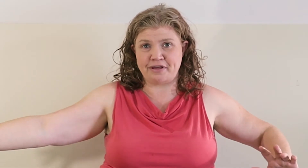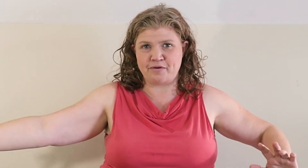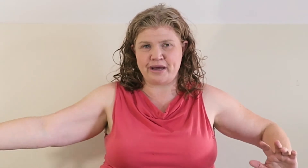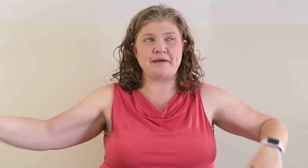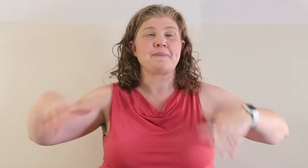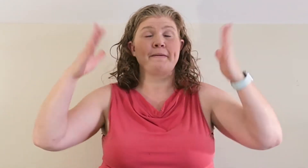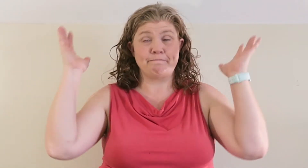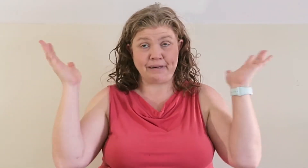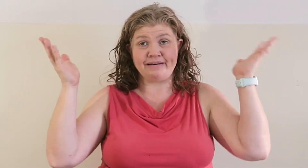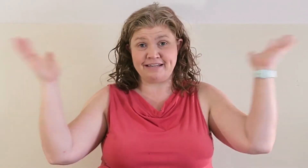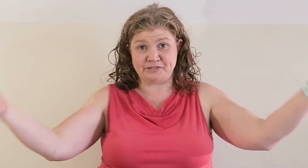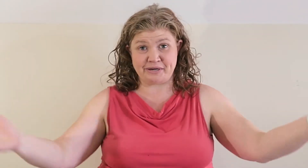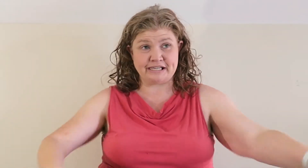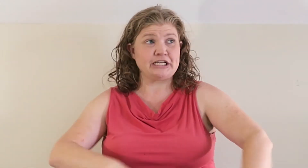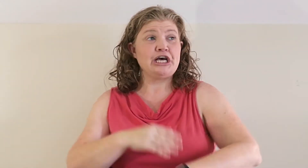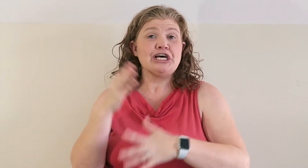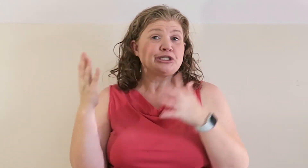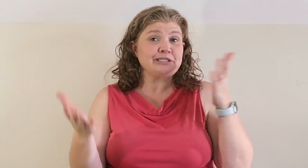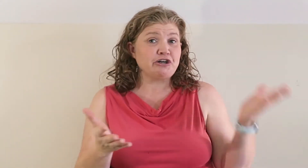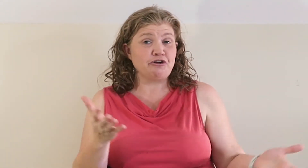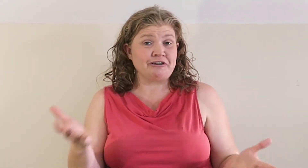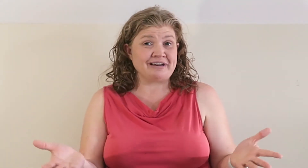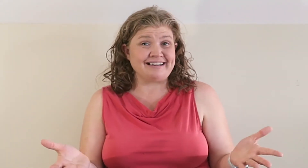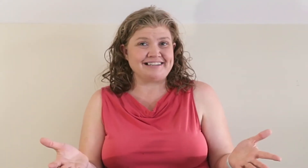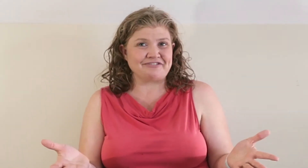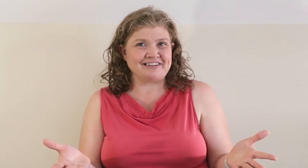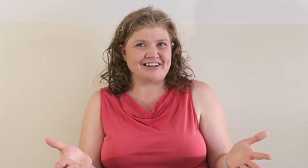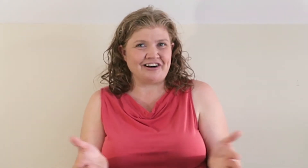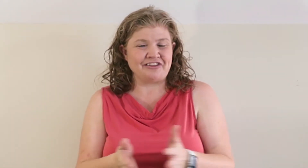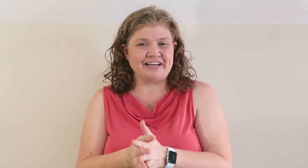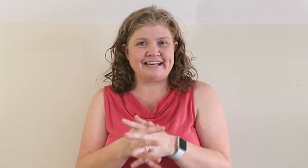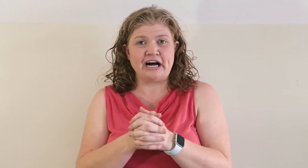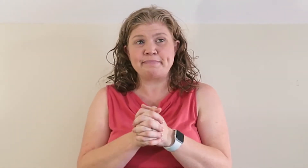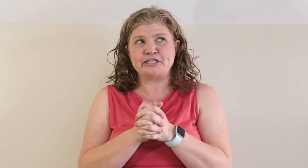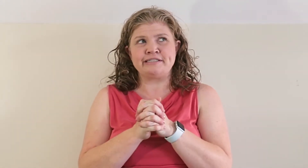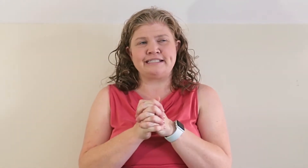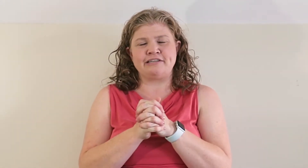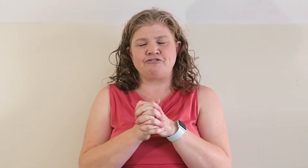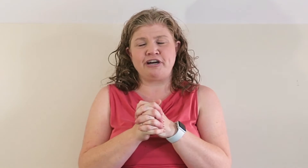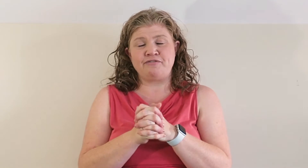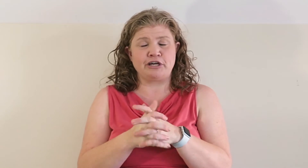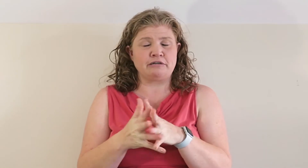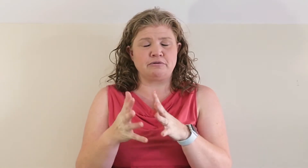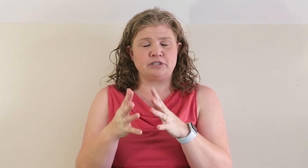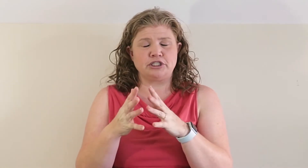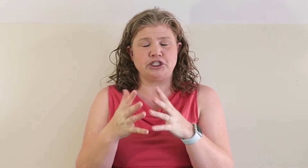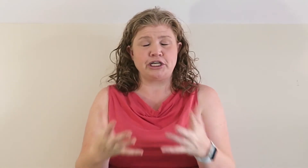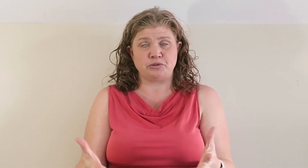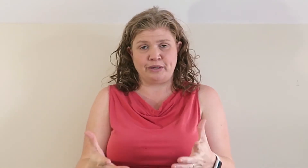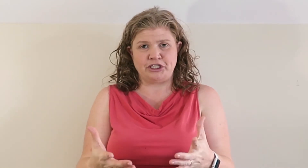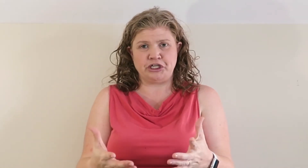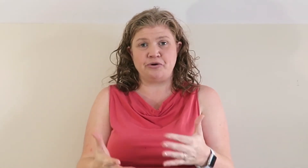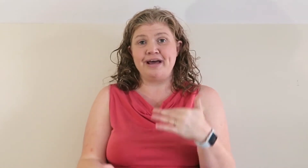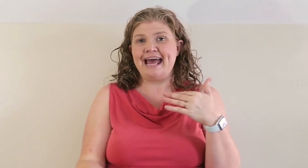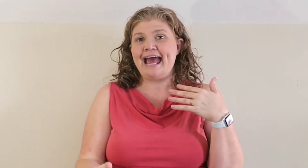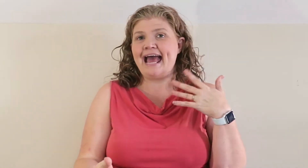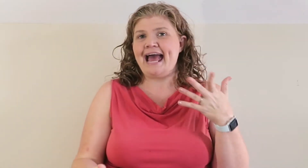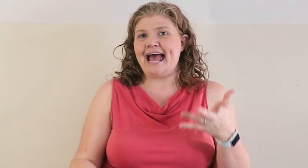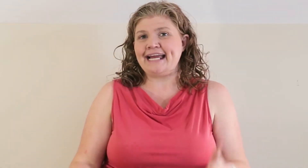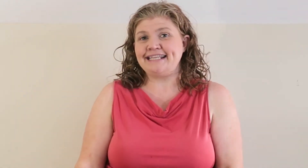that way. But it is what it is. So I started looking around on different online options and trying to figure out just what to do. And